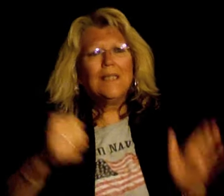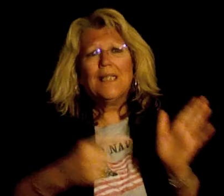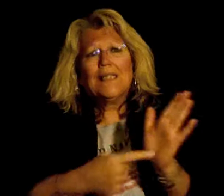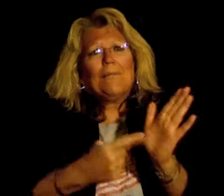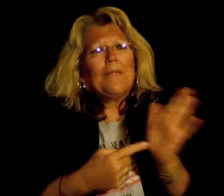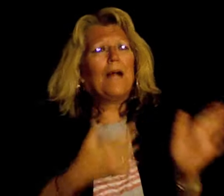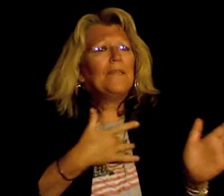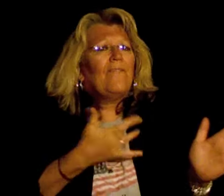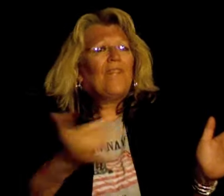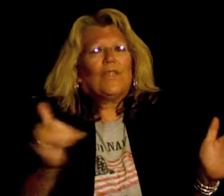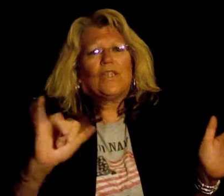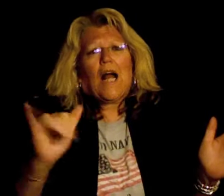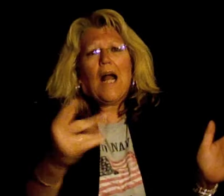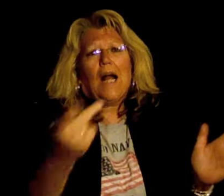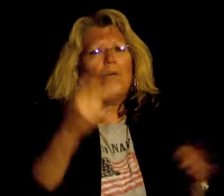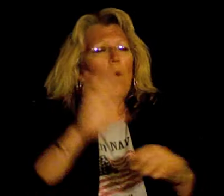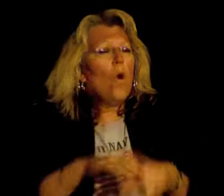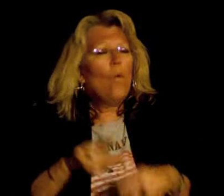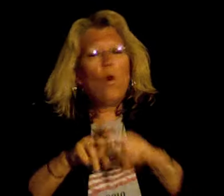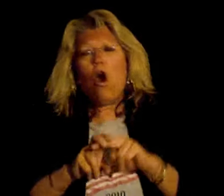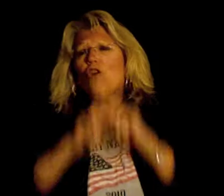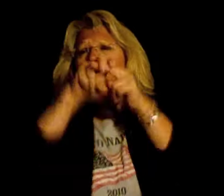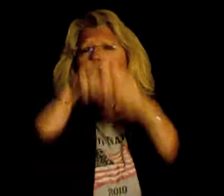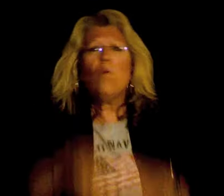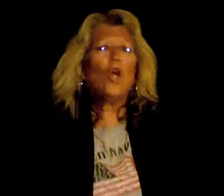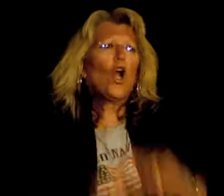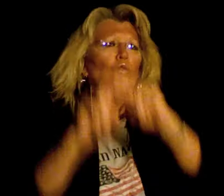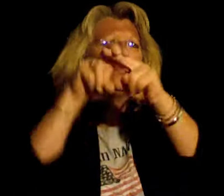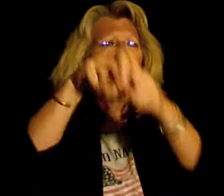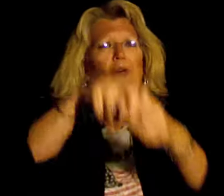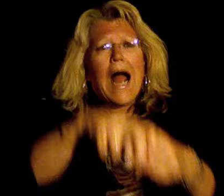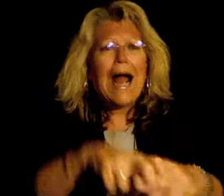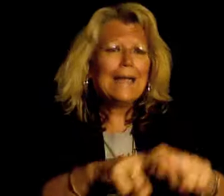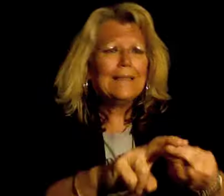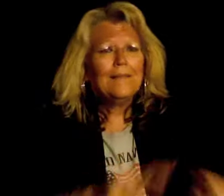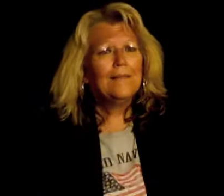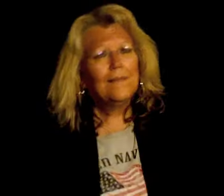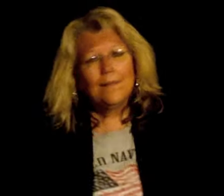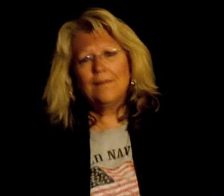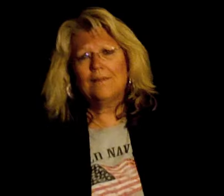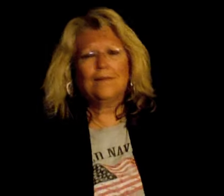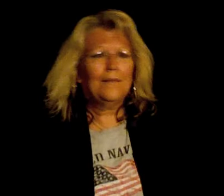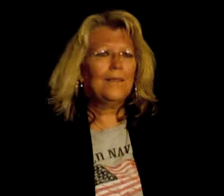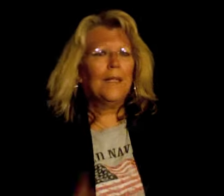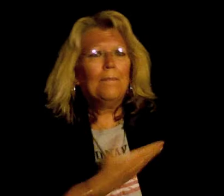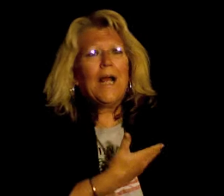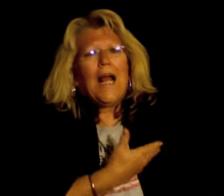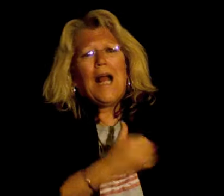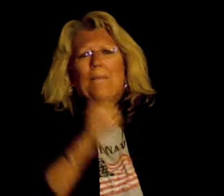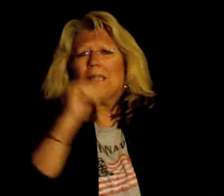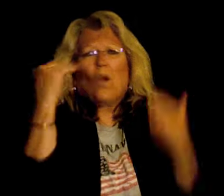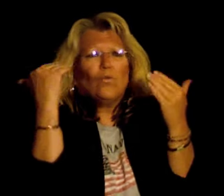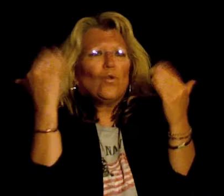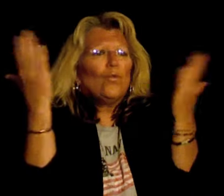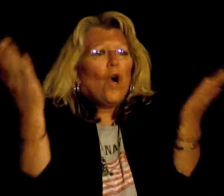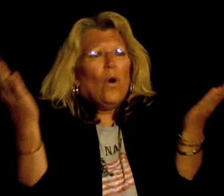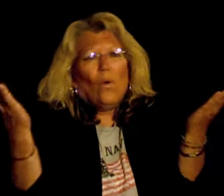Sometimes it feels lonely We're on a rollercoaster ride Baby, don't you know